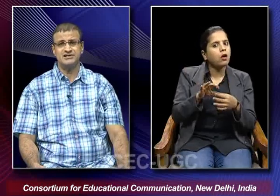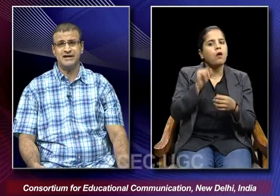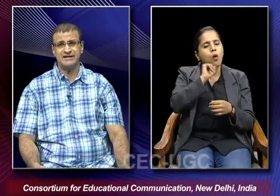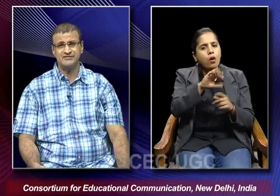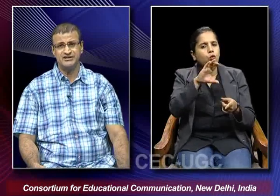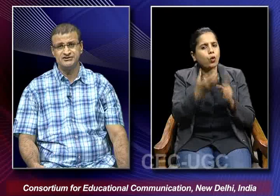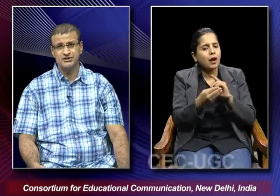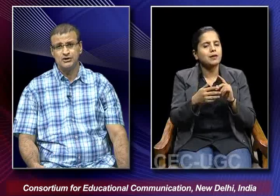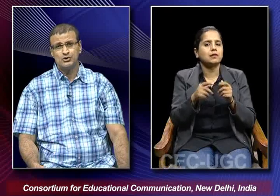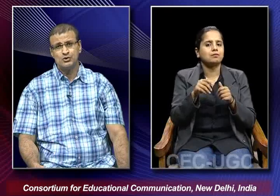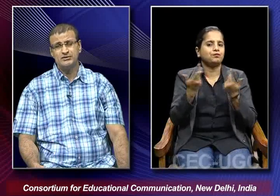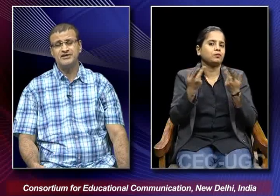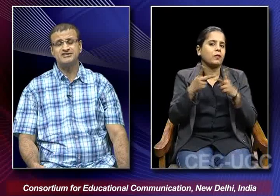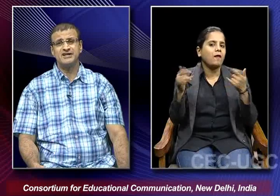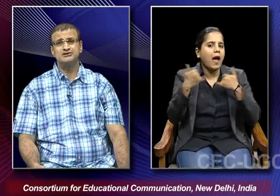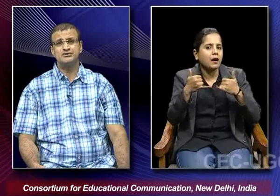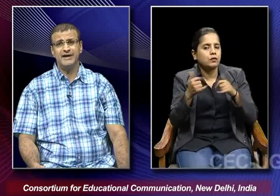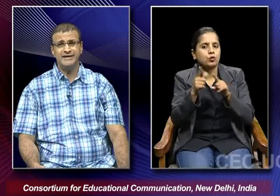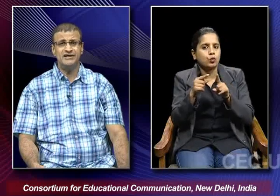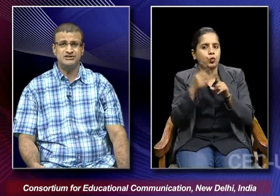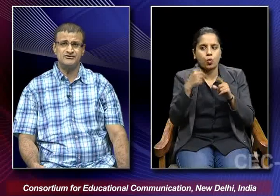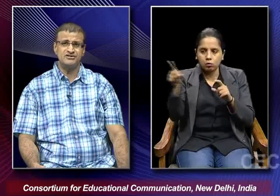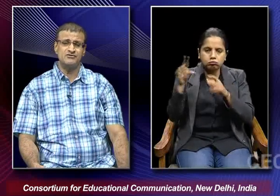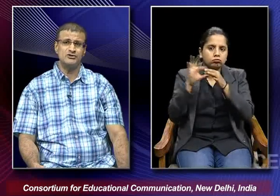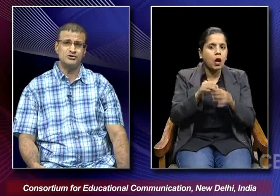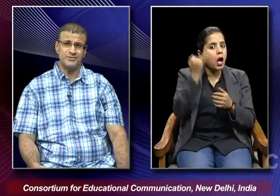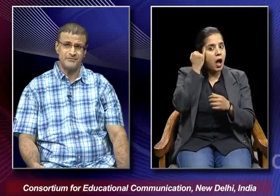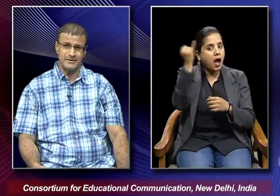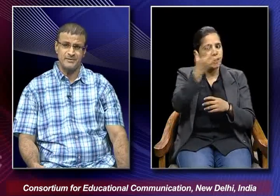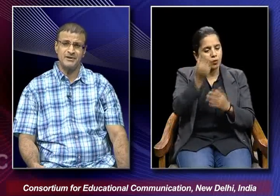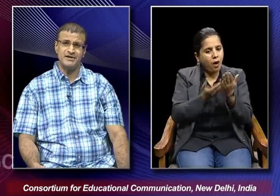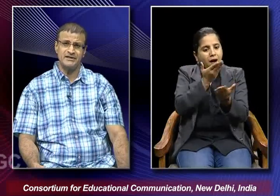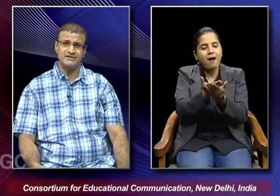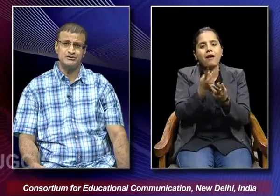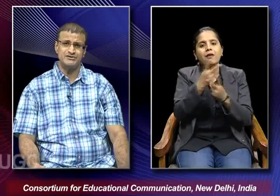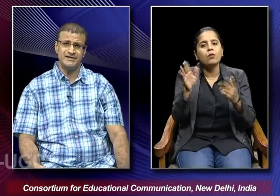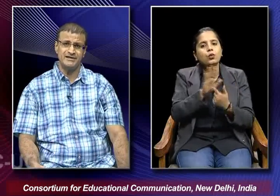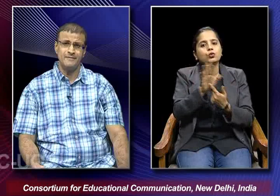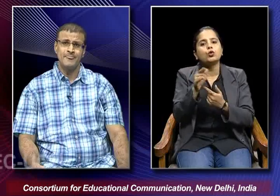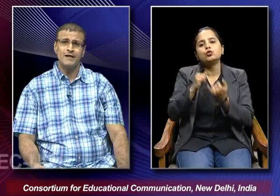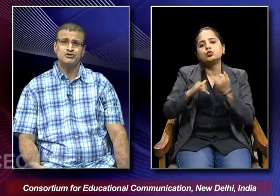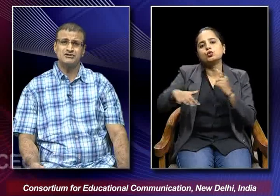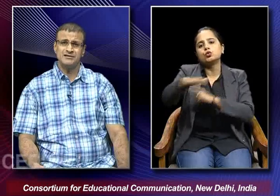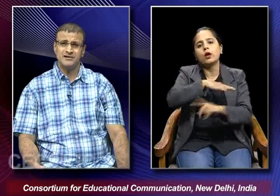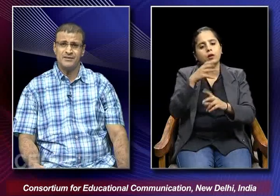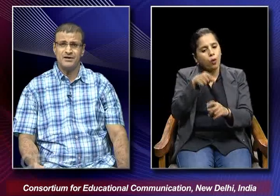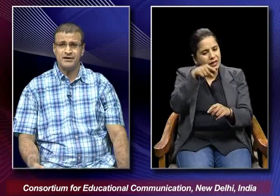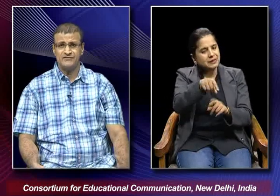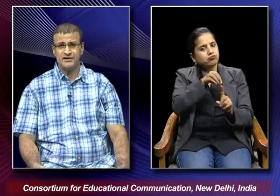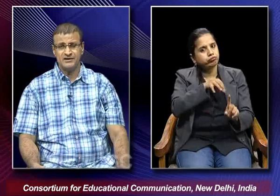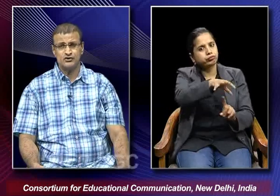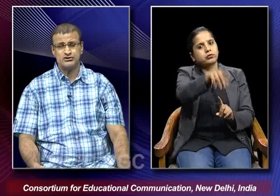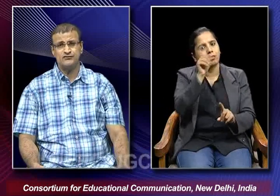cultural activities to the various kinds of ideas which they wanted to propagate in the society. So Shantaram